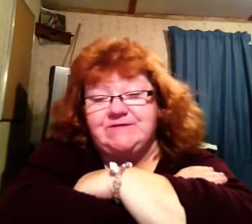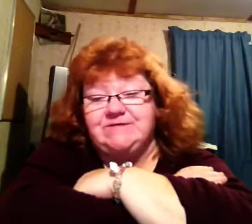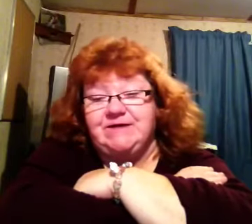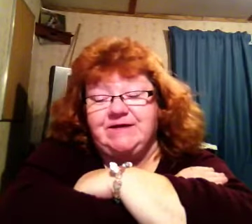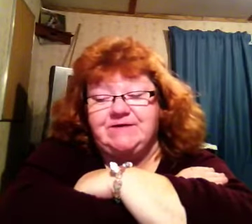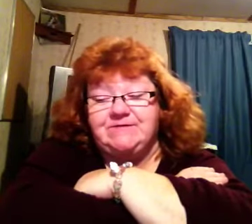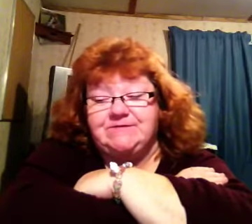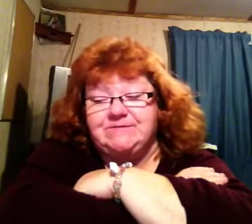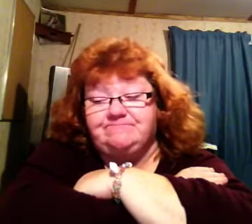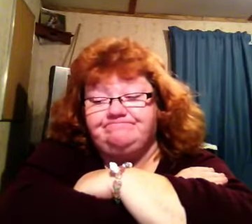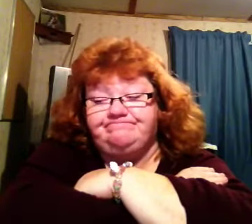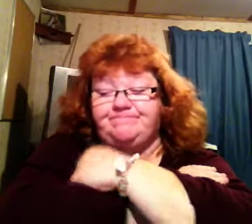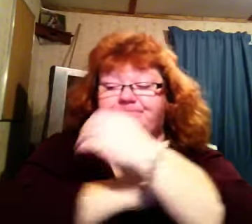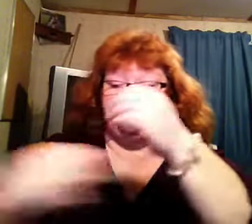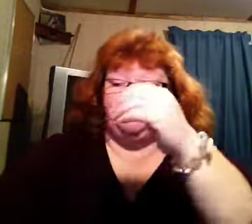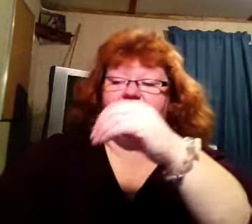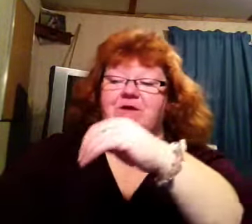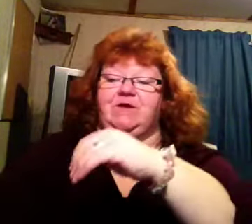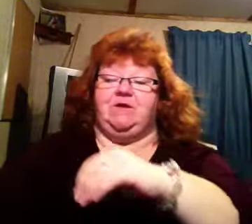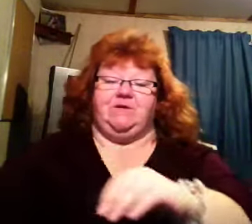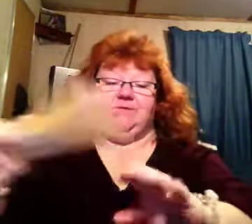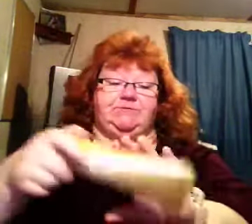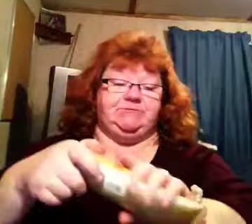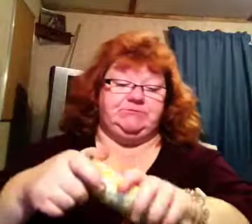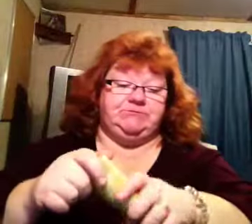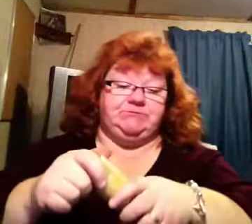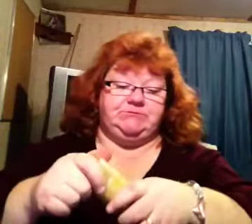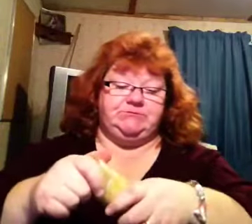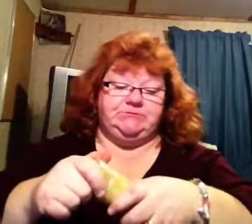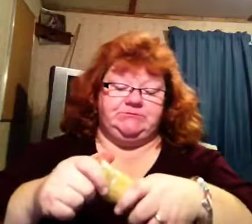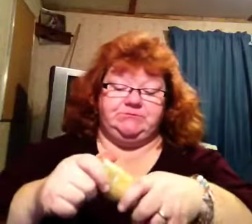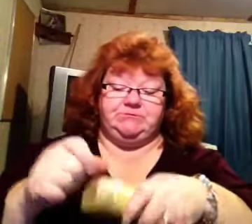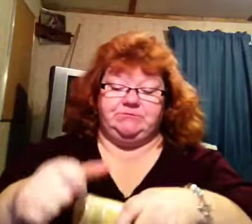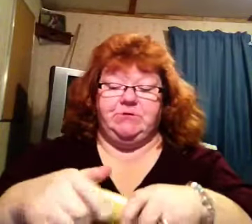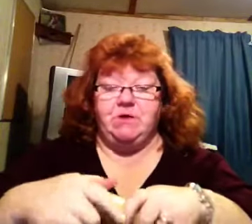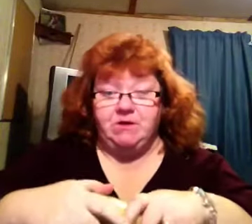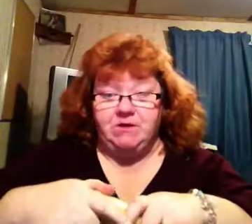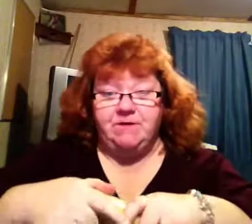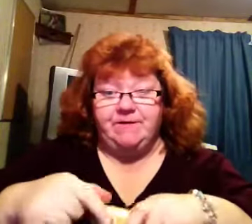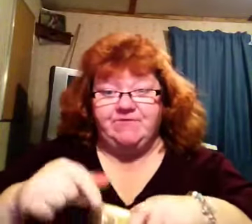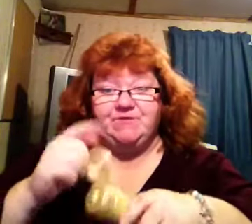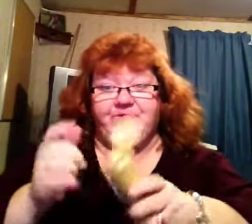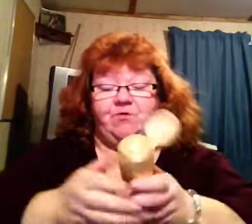and... Oh, that was my phone.